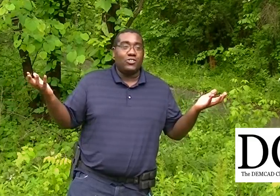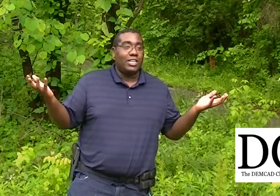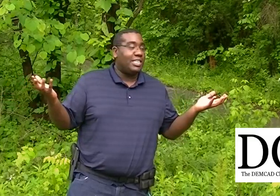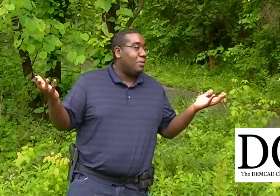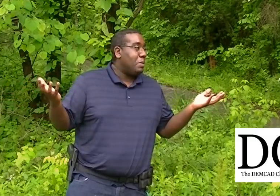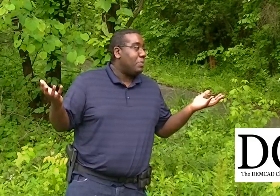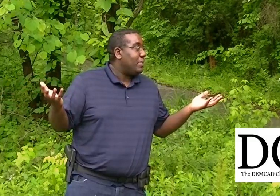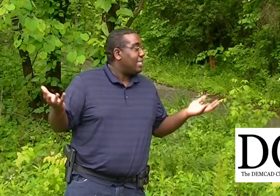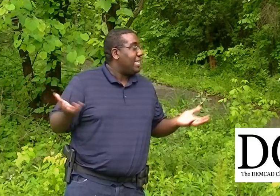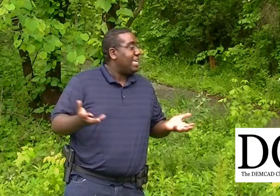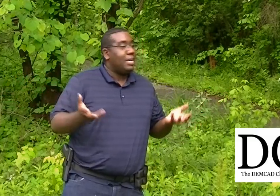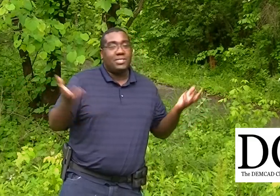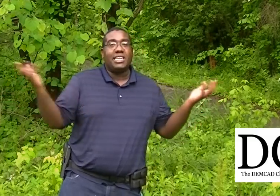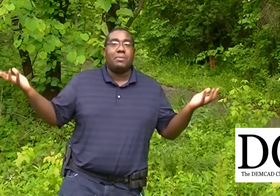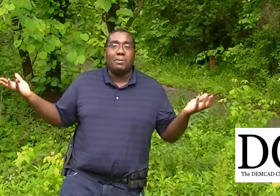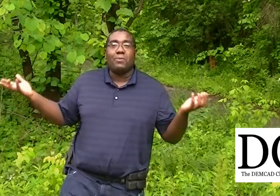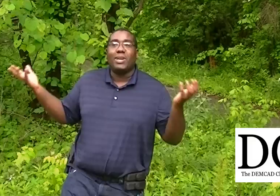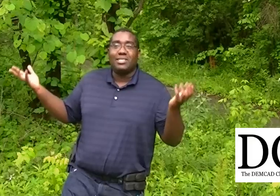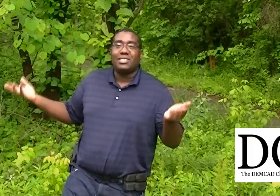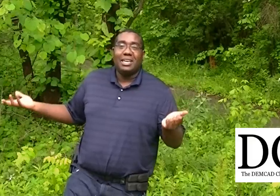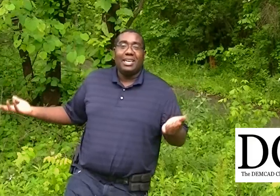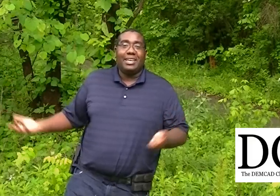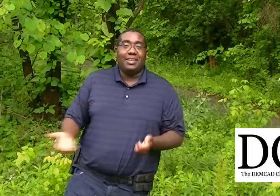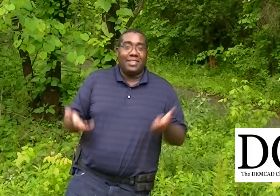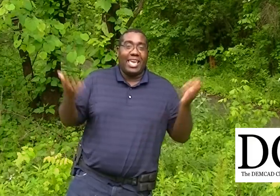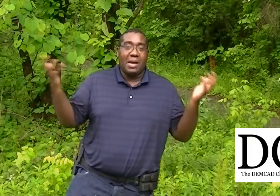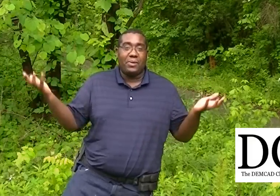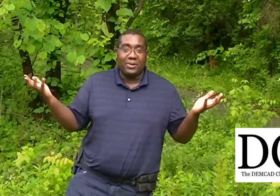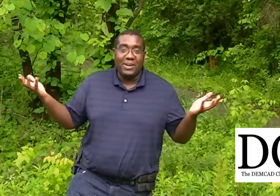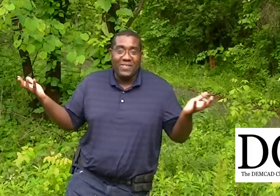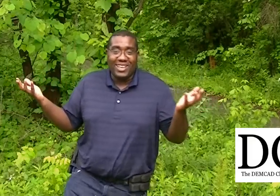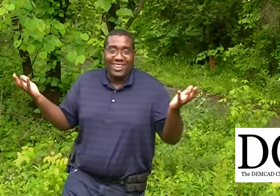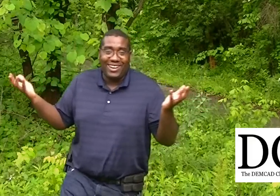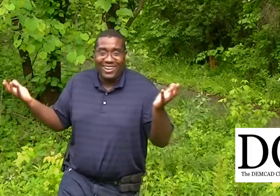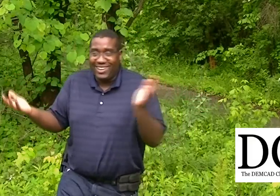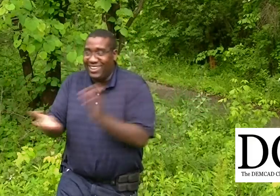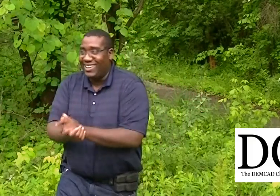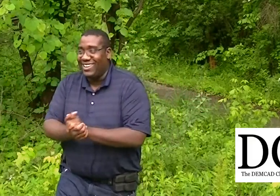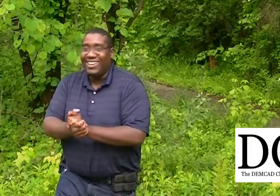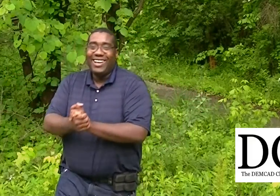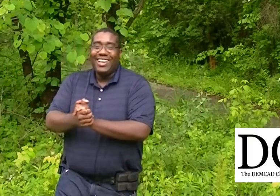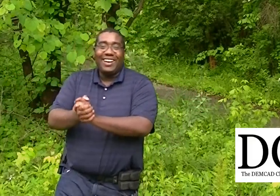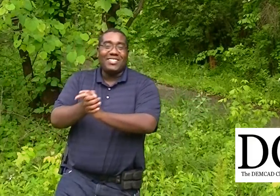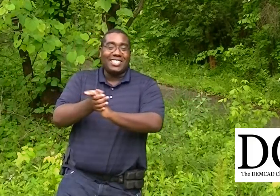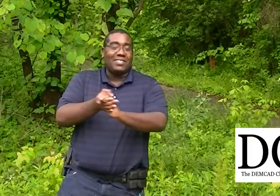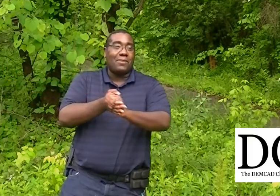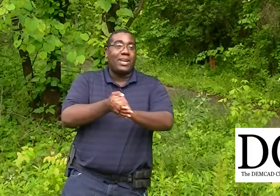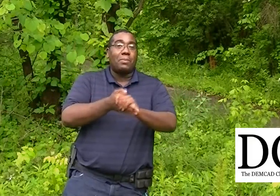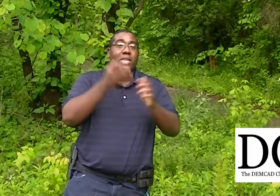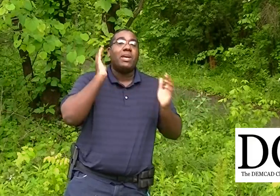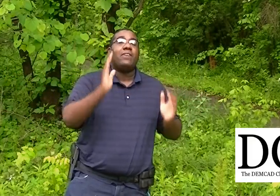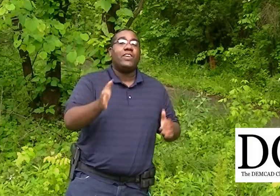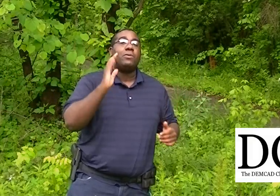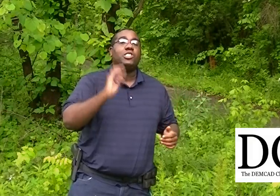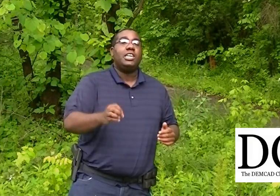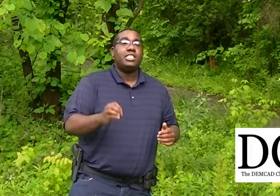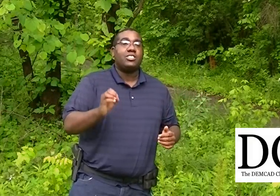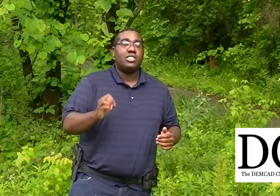trying to tell people that they didn't have Second Amendment rights in the capital. I always thought that was ironic. But anyway, a federal judge actually